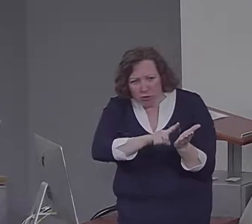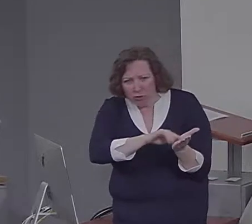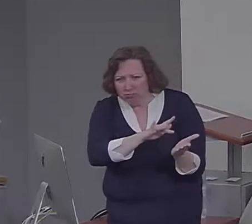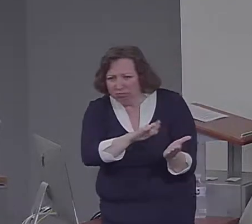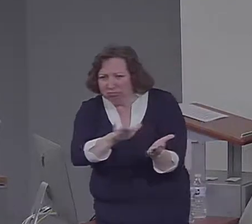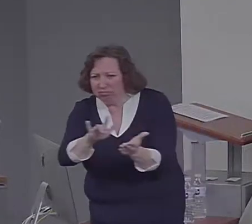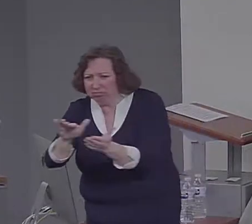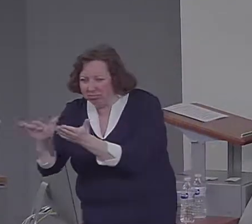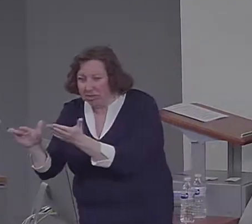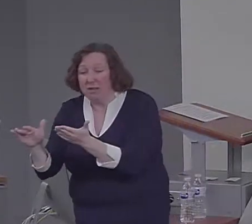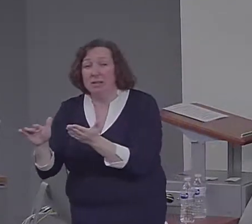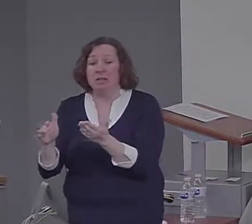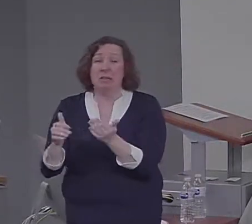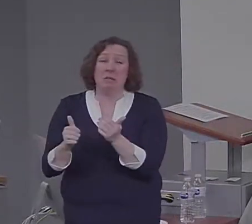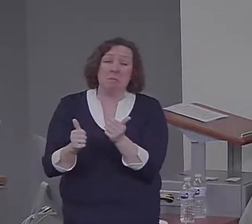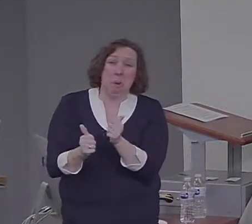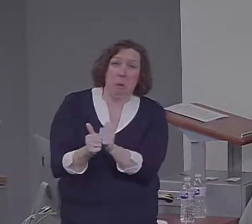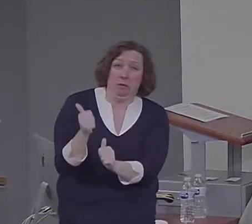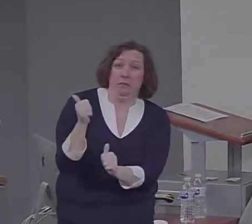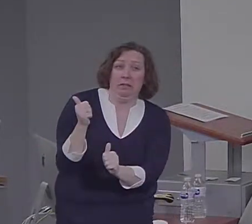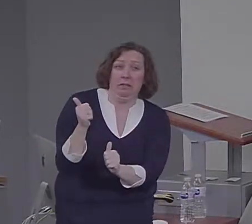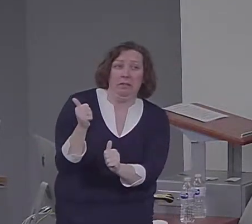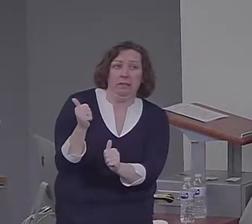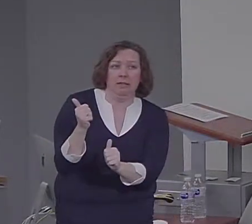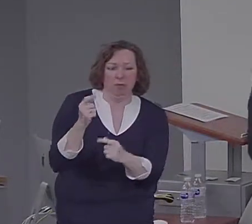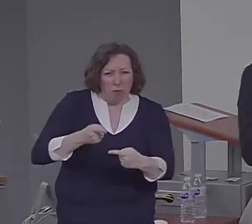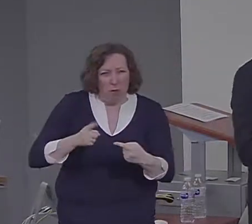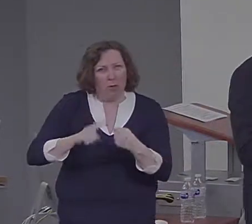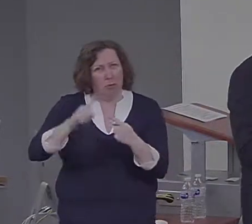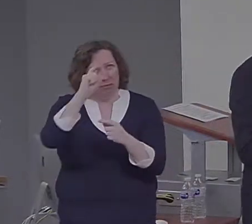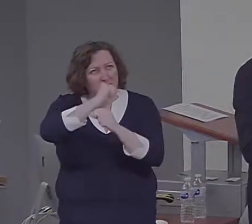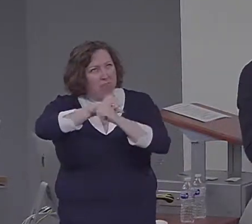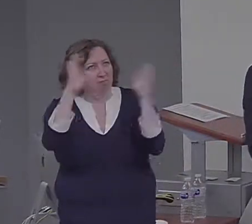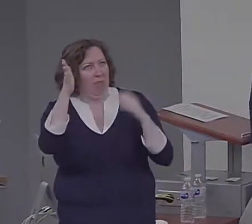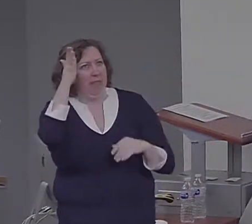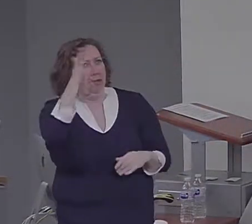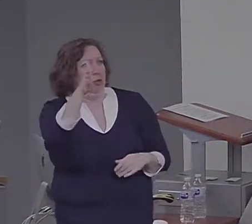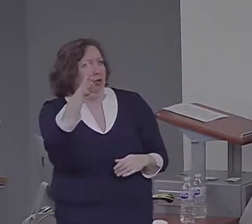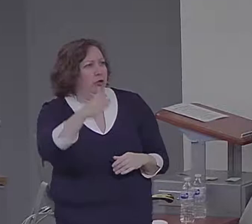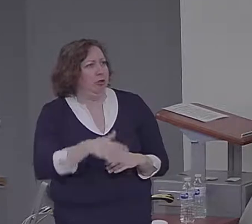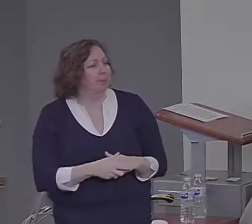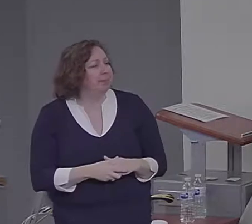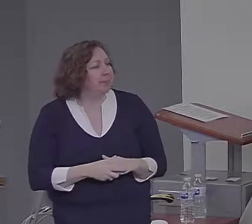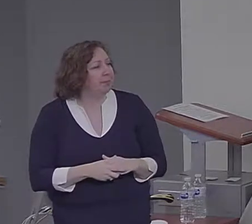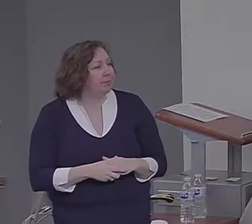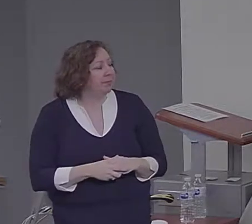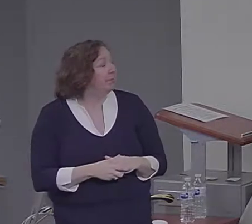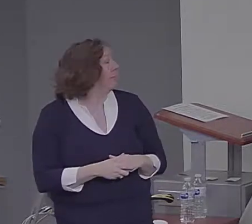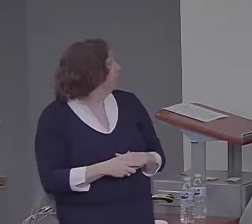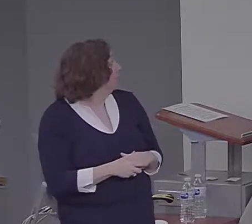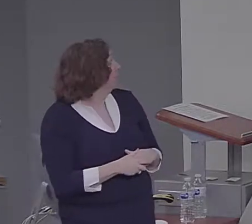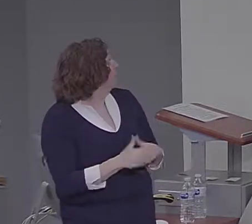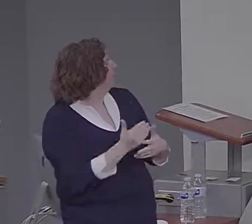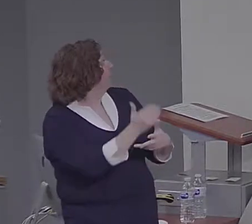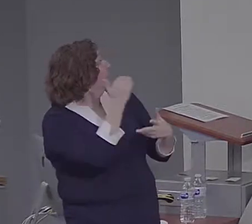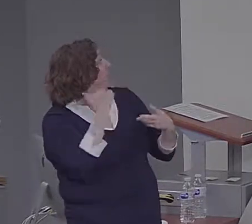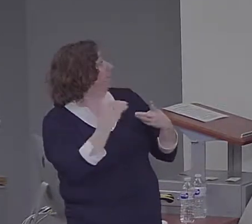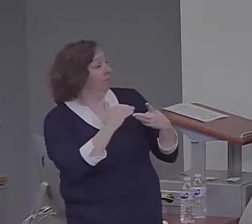most of them do. Second related observation came from studies of aging and psychopathology showing